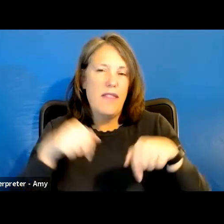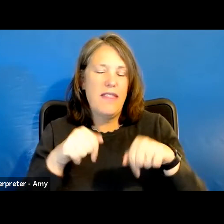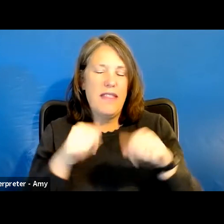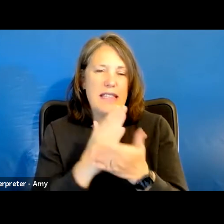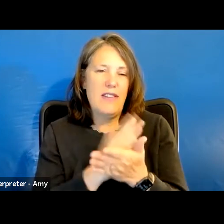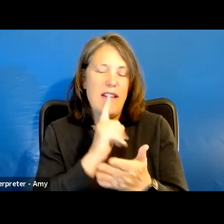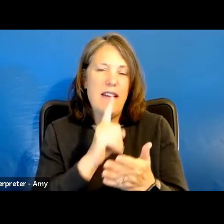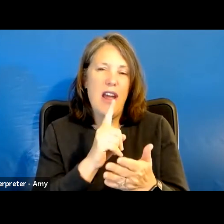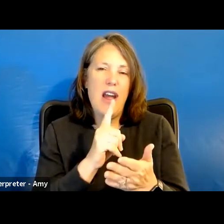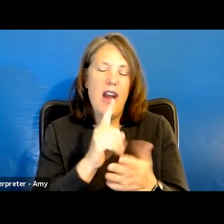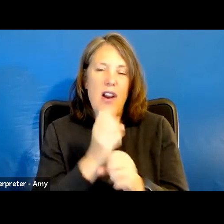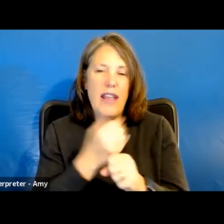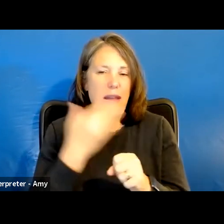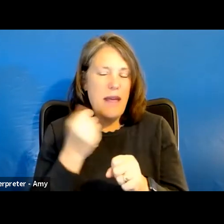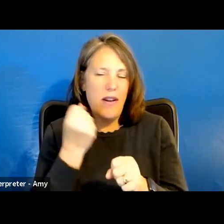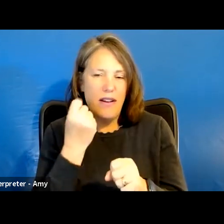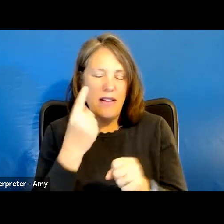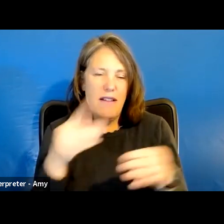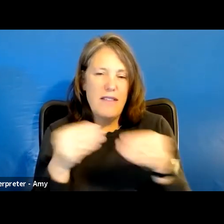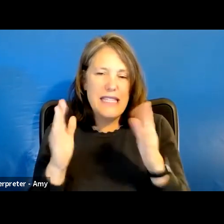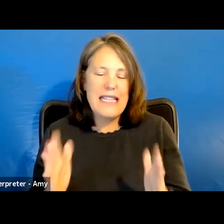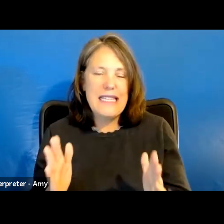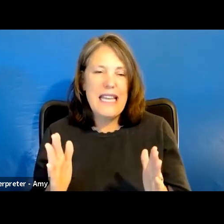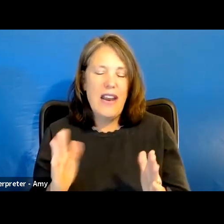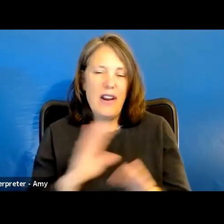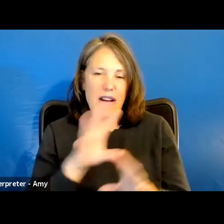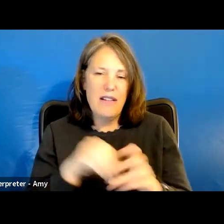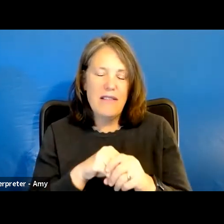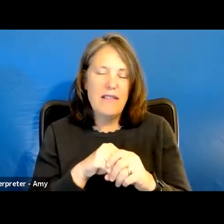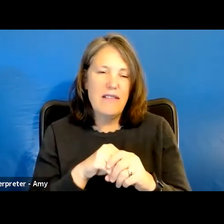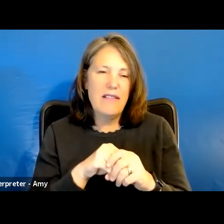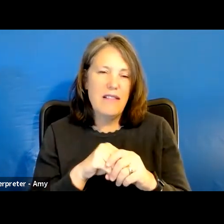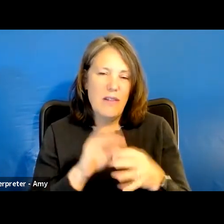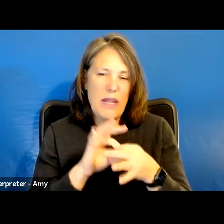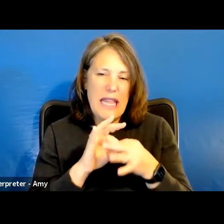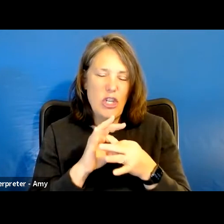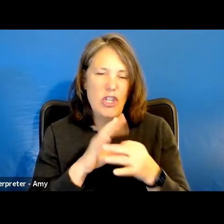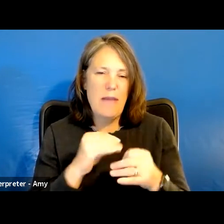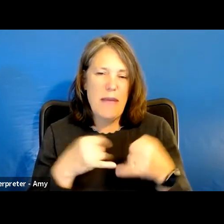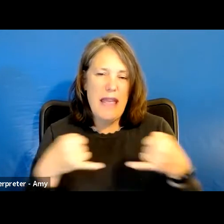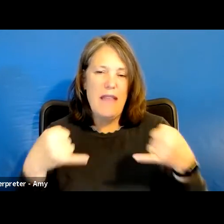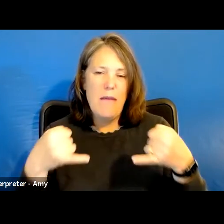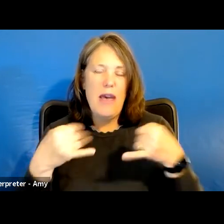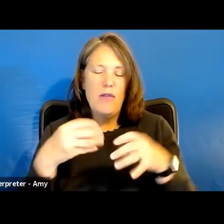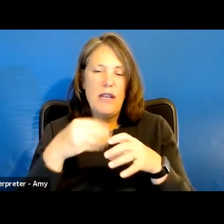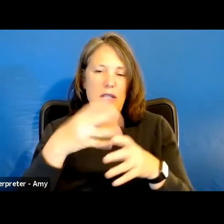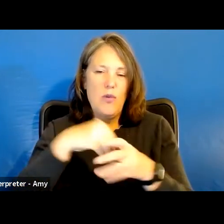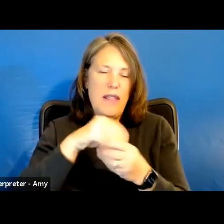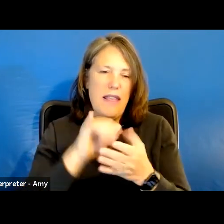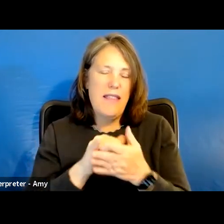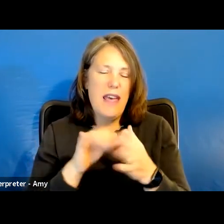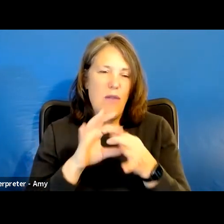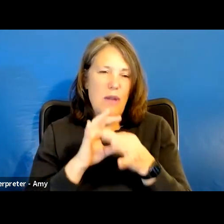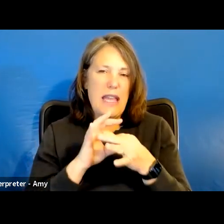gain a better understanding of the facilitator and participant relationships and the boundaries within that relationship,